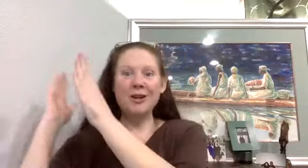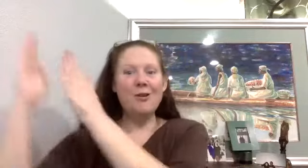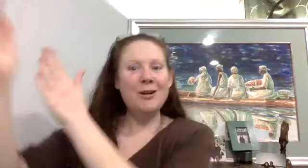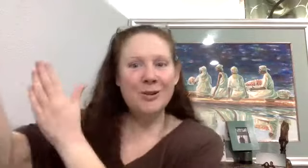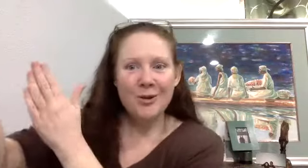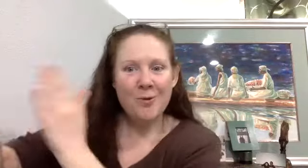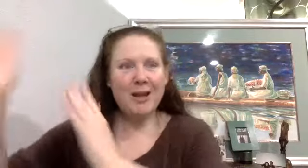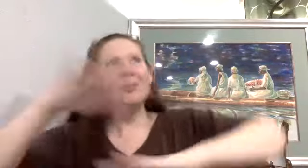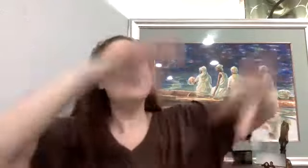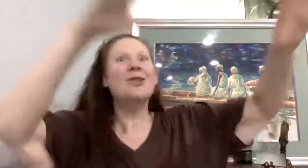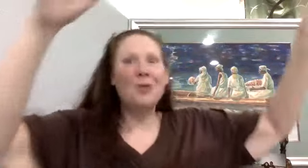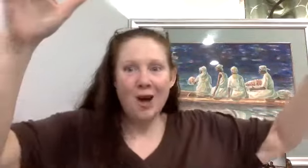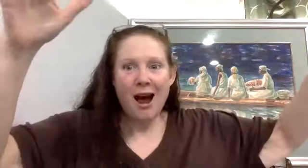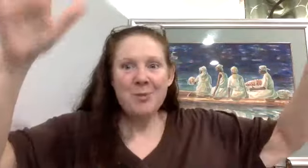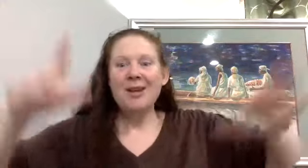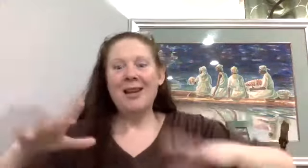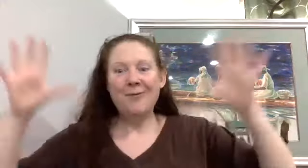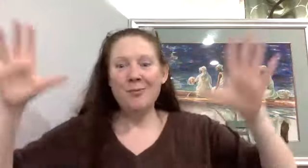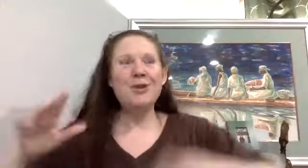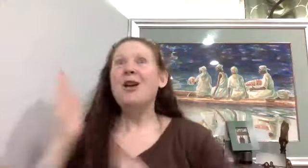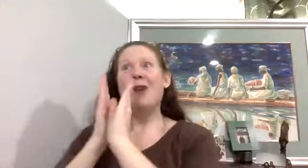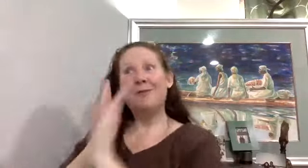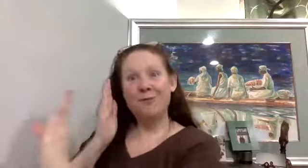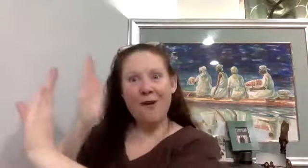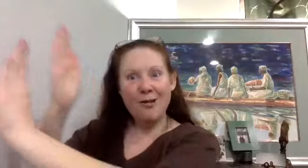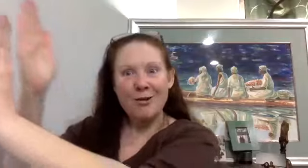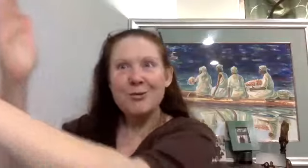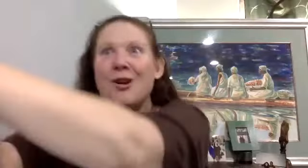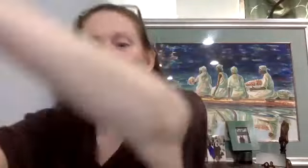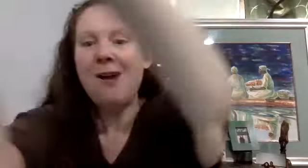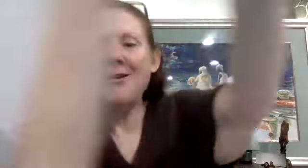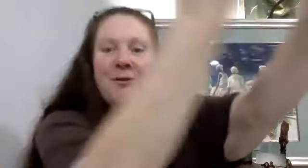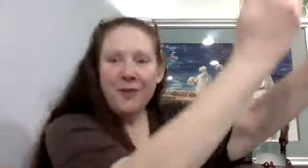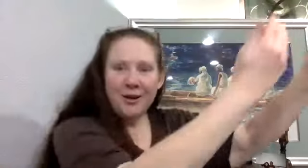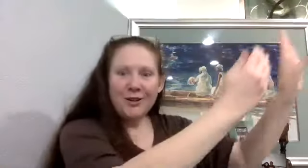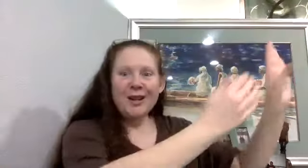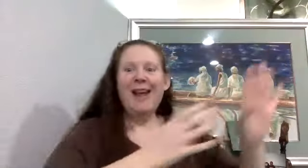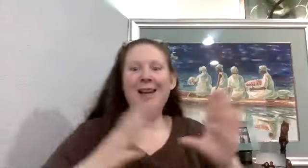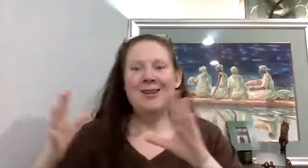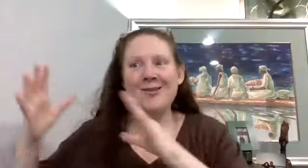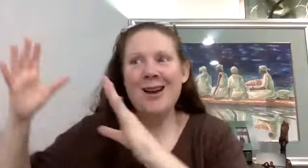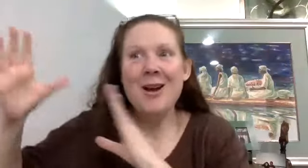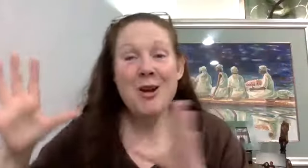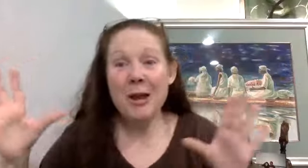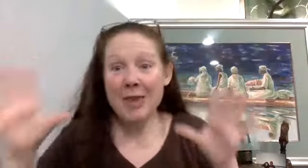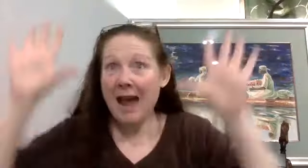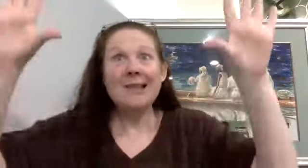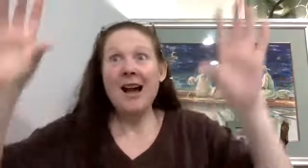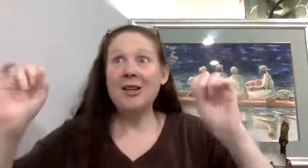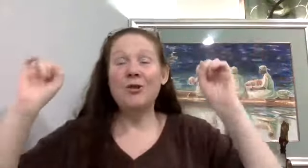go in a certain way. You don't just go shop at a farmer. You have to follow, you go around the field and you, you know, they, they have signs. You